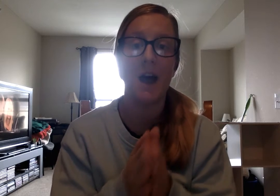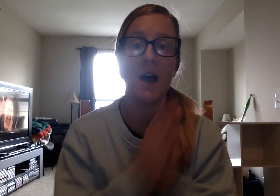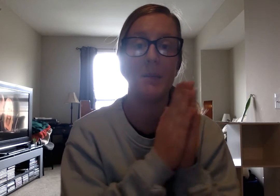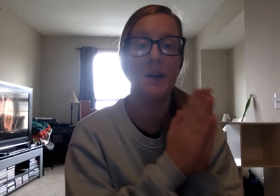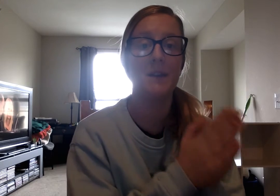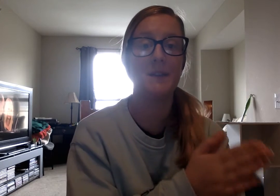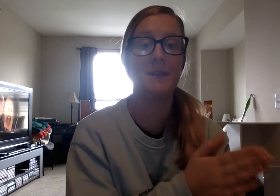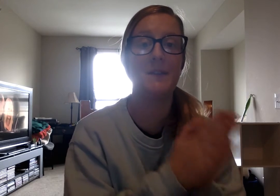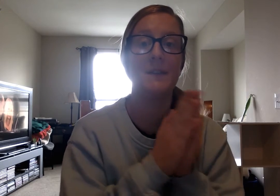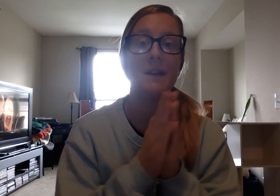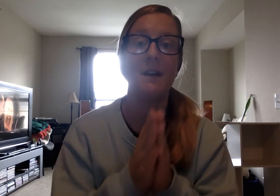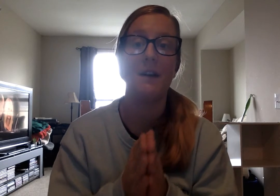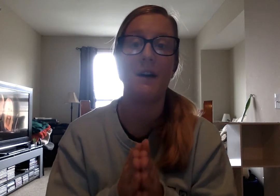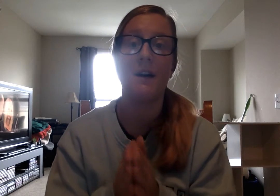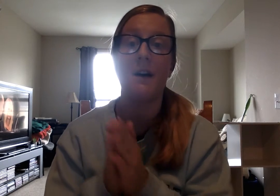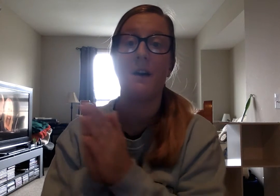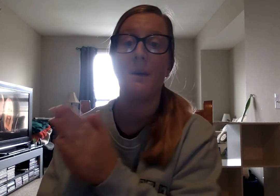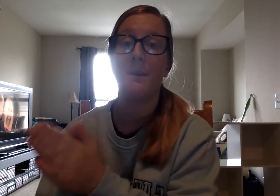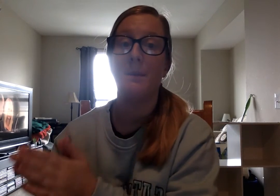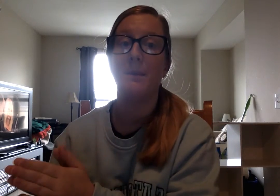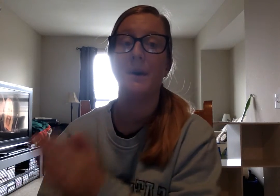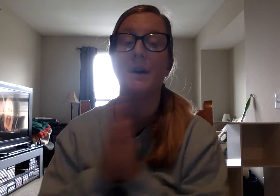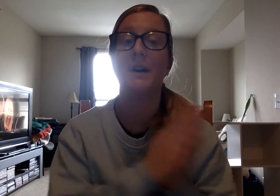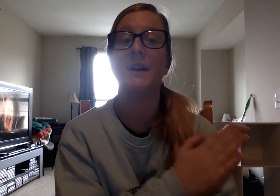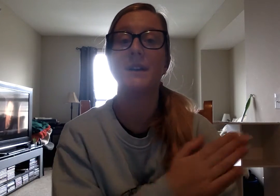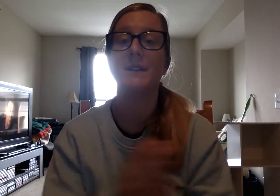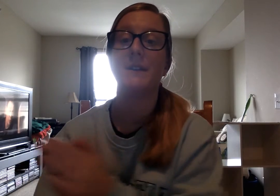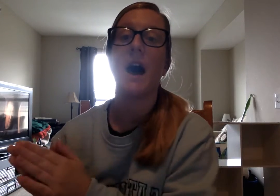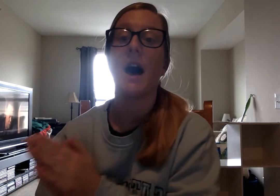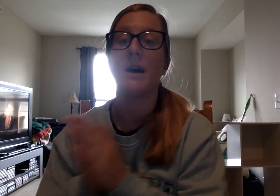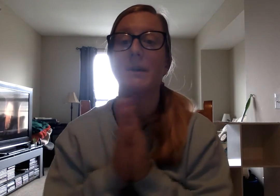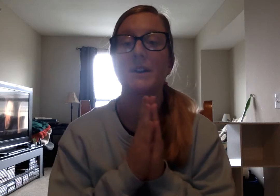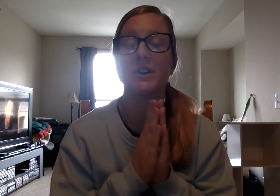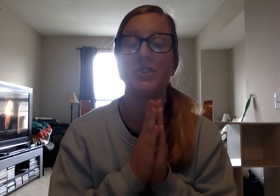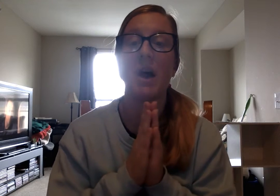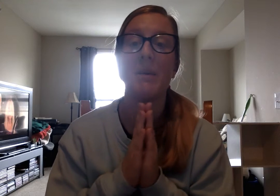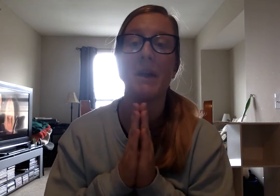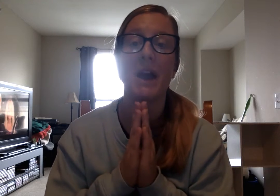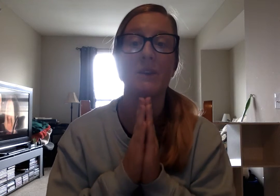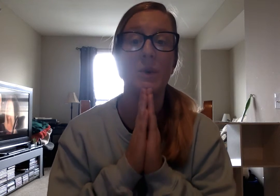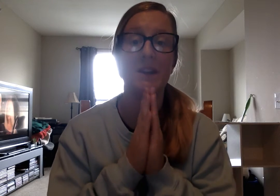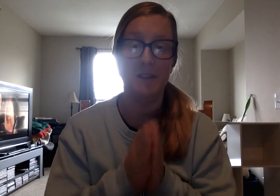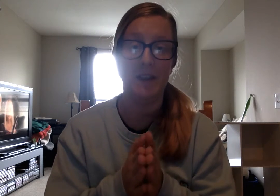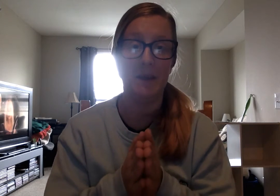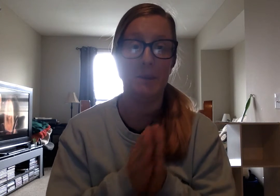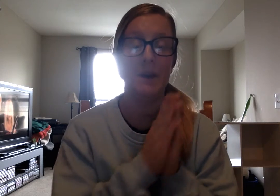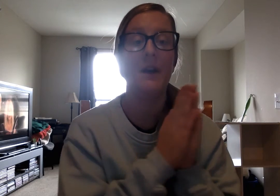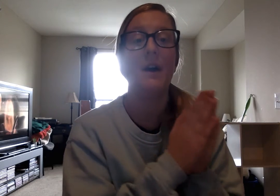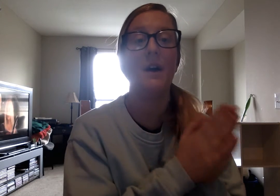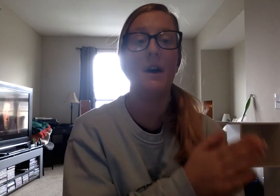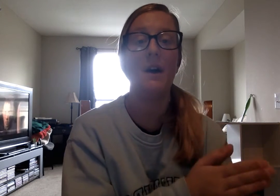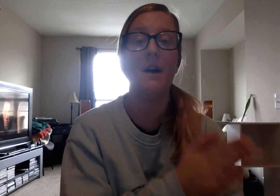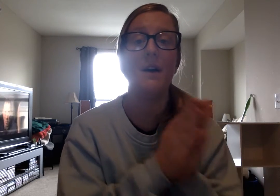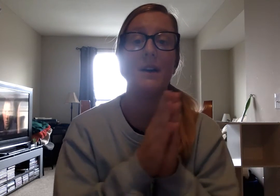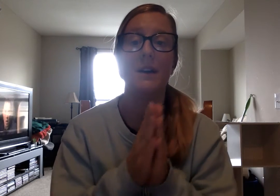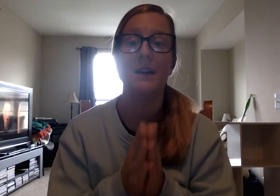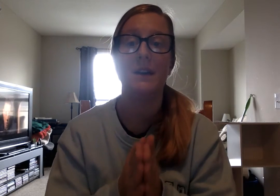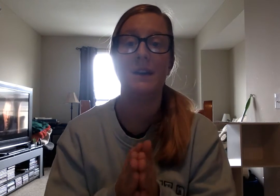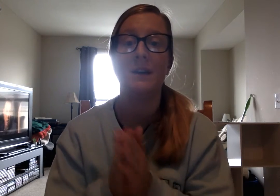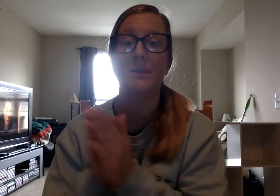Sob. S-A-B. Sob. Good job. And my last one is hip. H-I